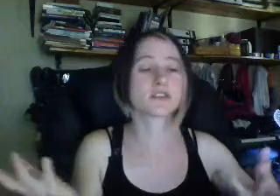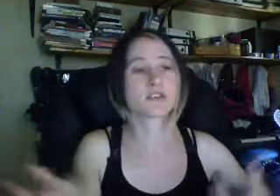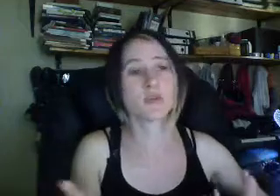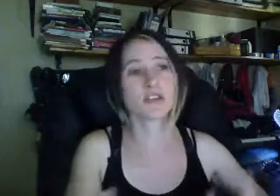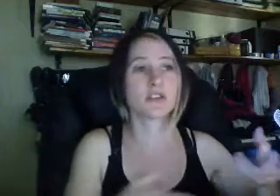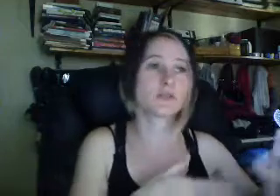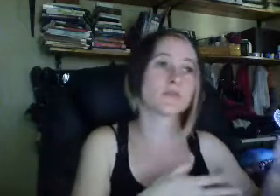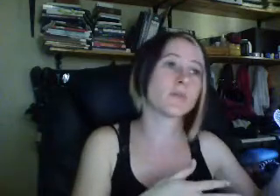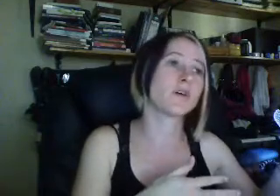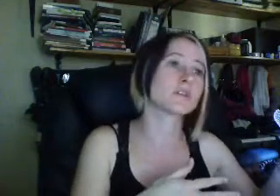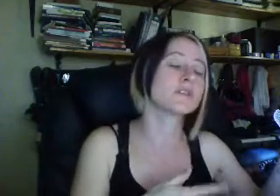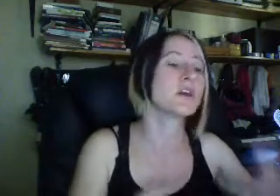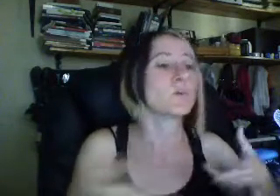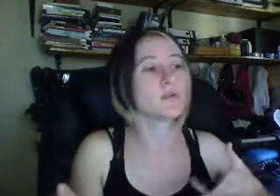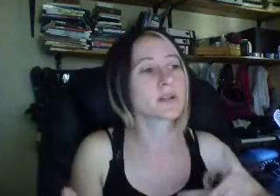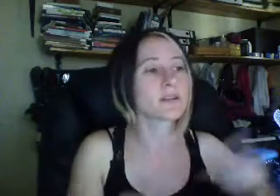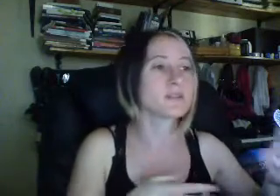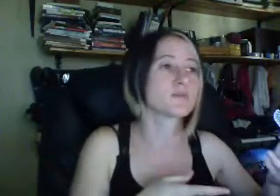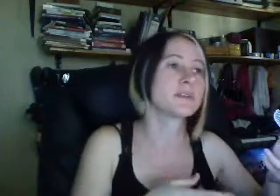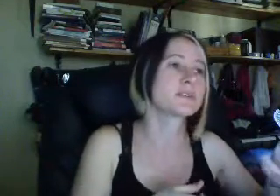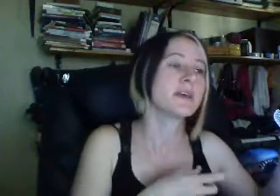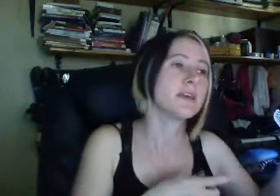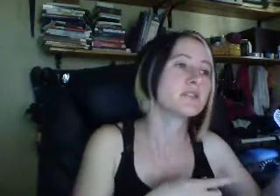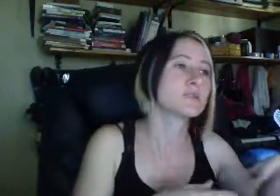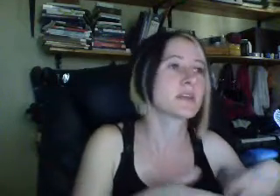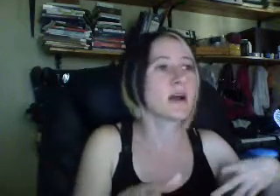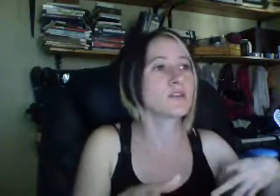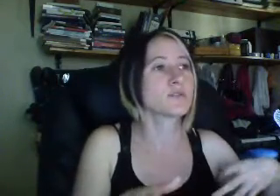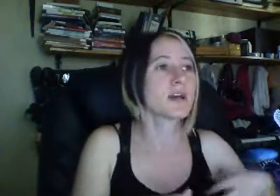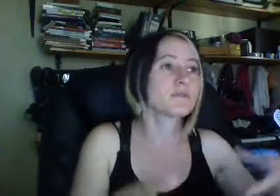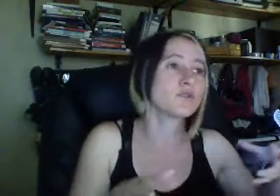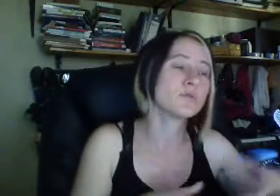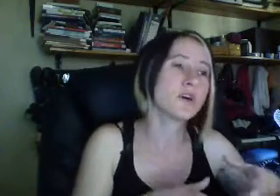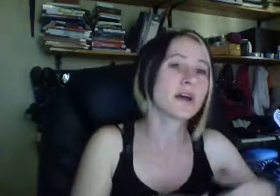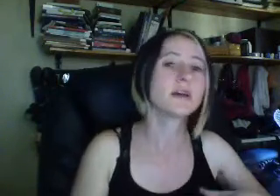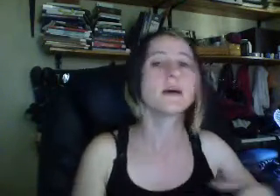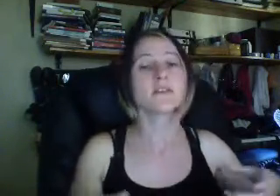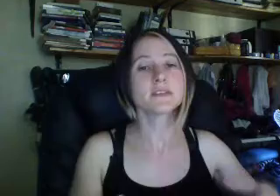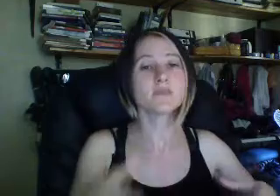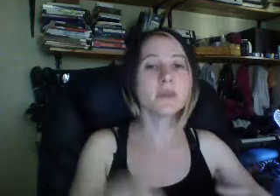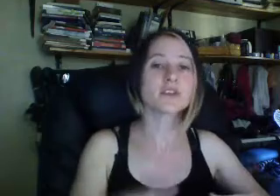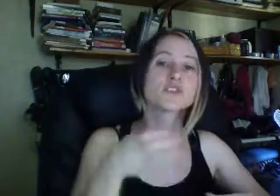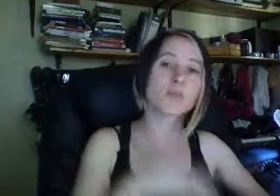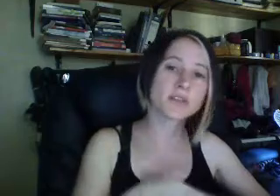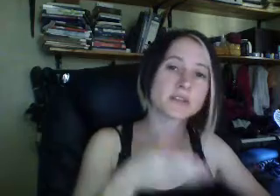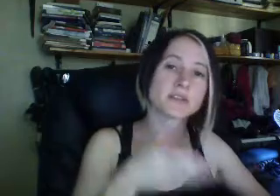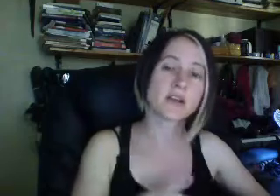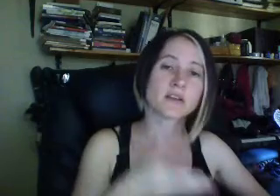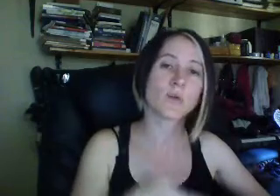sexual expression. I do it with my partner. We do it like this with this. He enjoys that. I enjoy that. Cool. Okay. This is being exploited and done in a